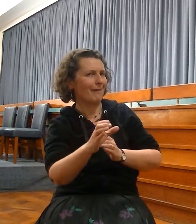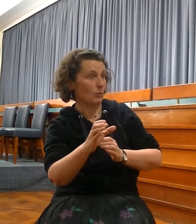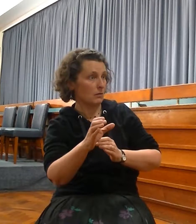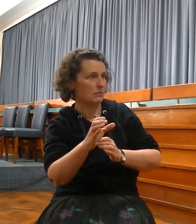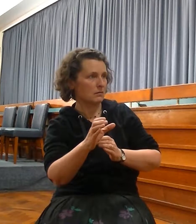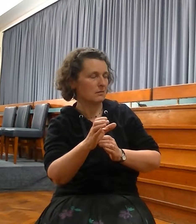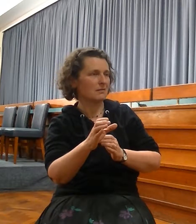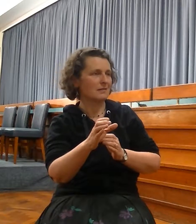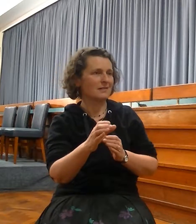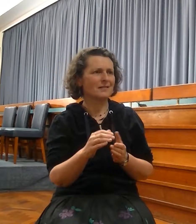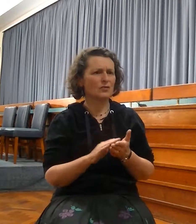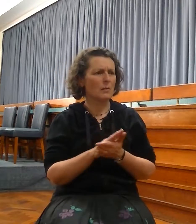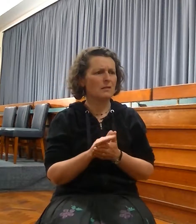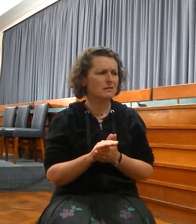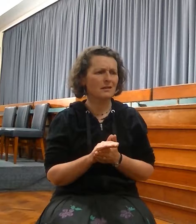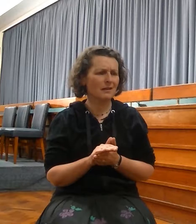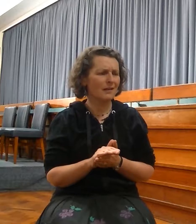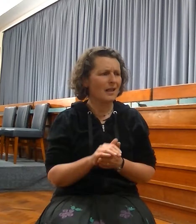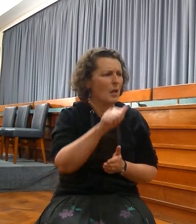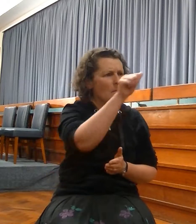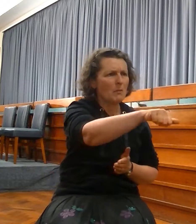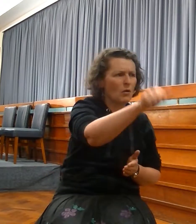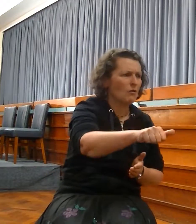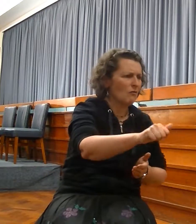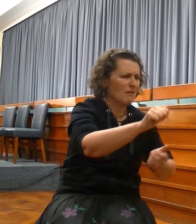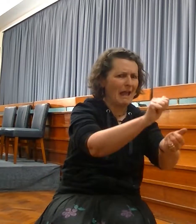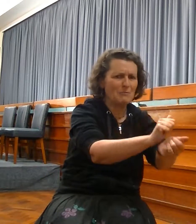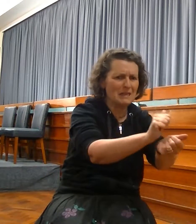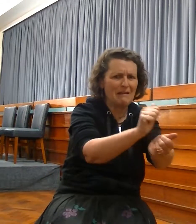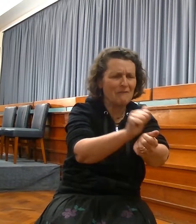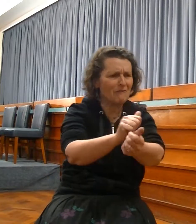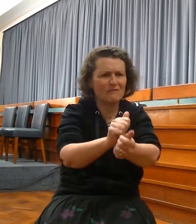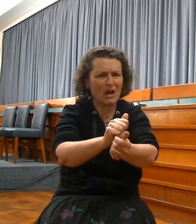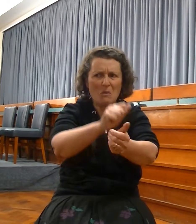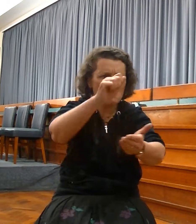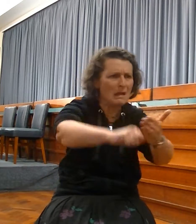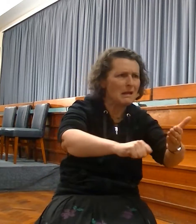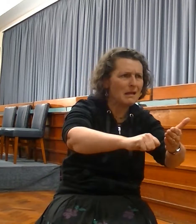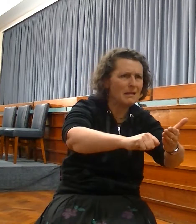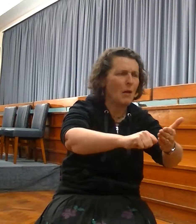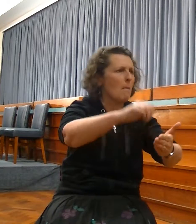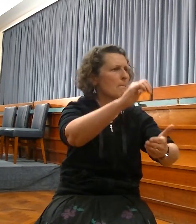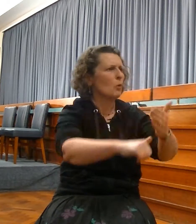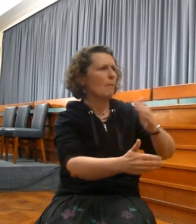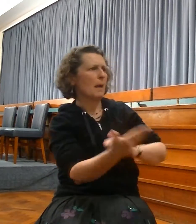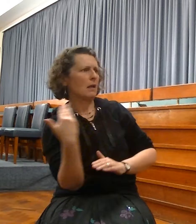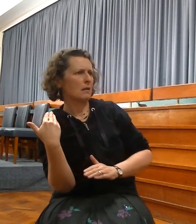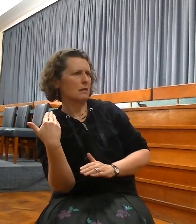purchase people back from their captivity, and their condemnation. For the Lord hath redeemed Jacob,